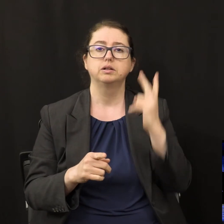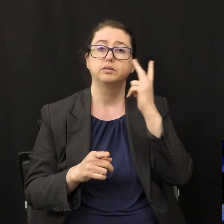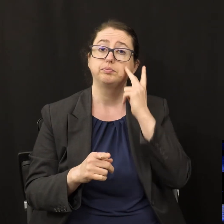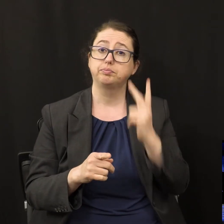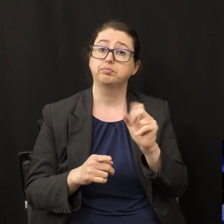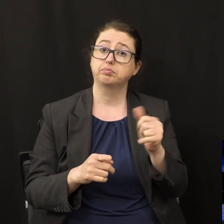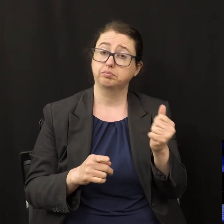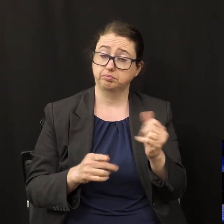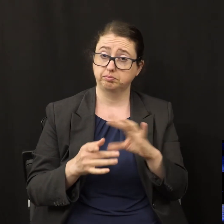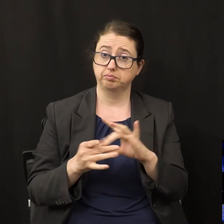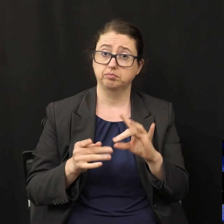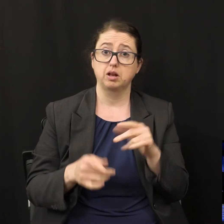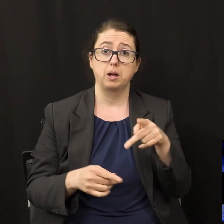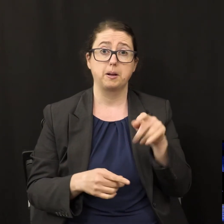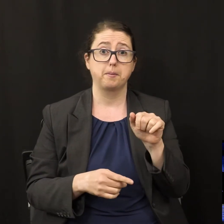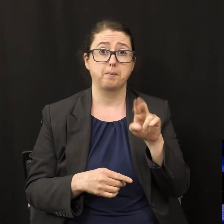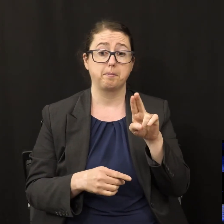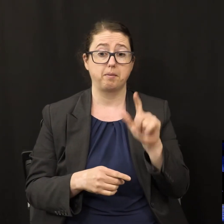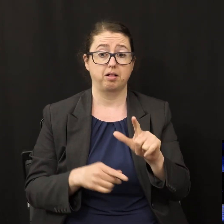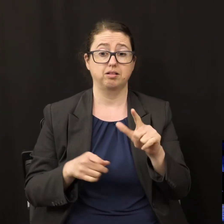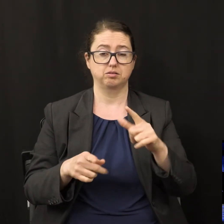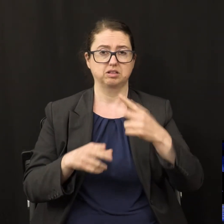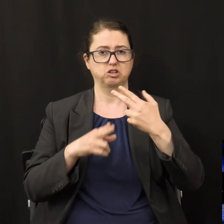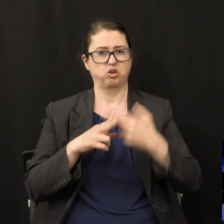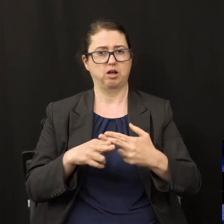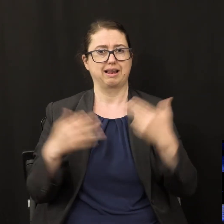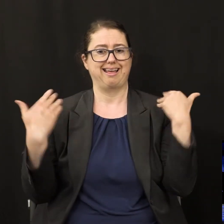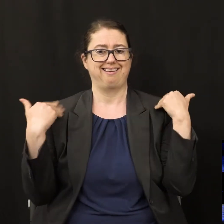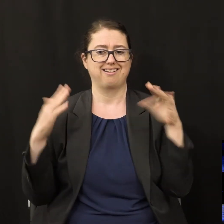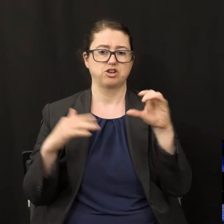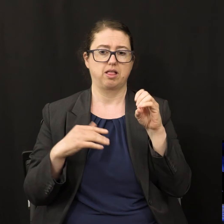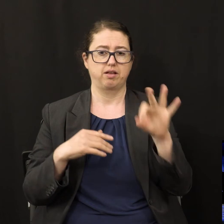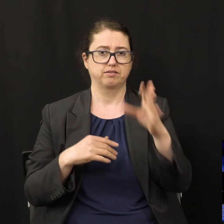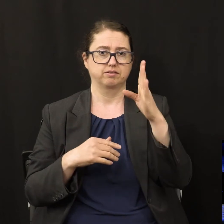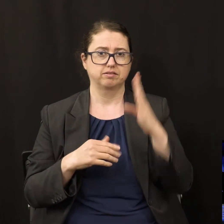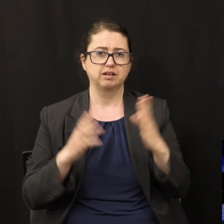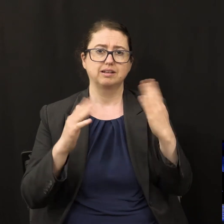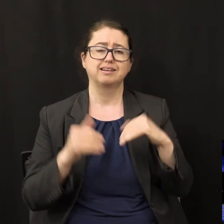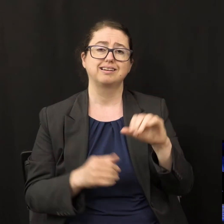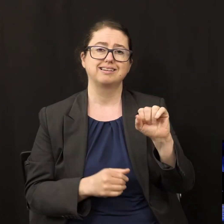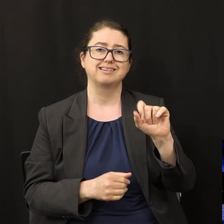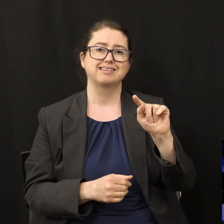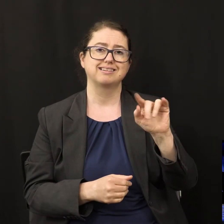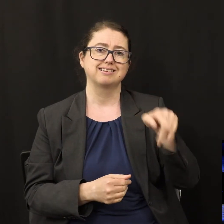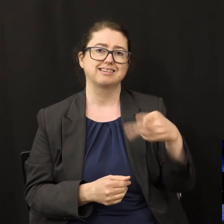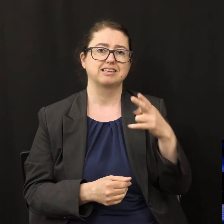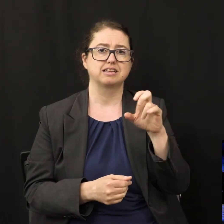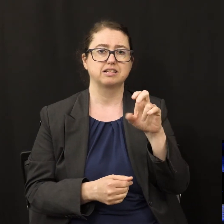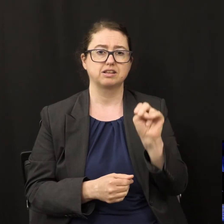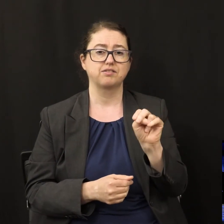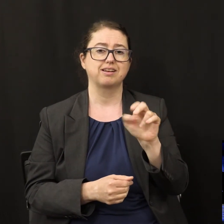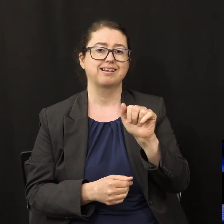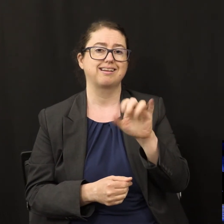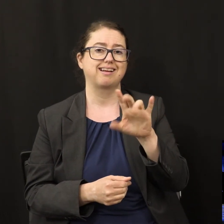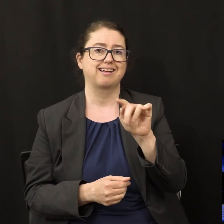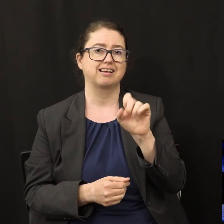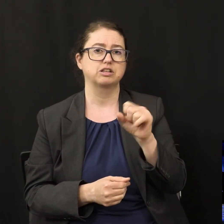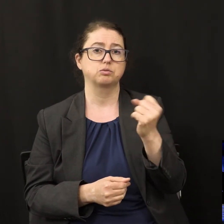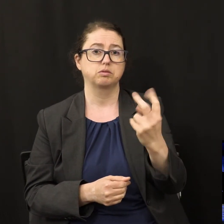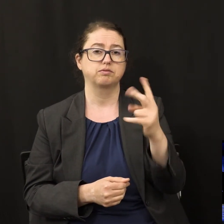is called an angel of God. Stephen, we're told in Acts 6 verse 15, had the face of an